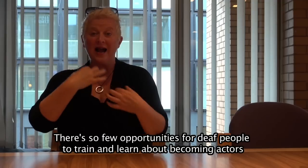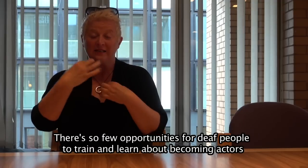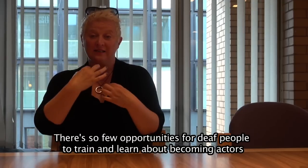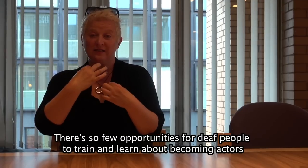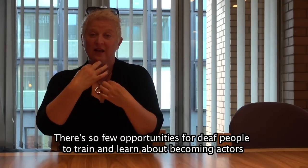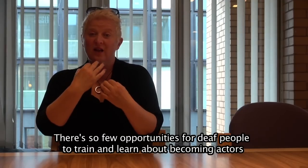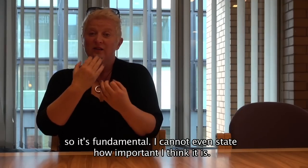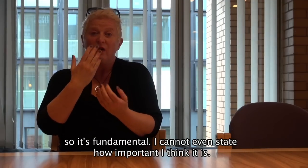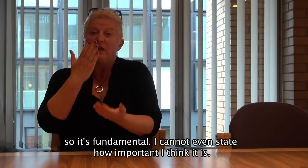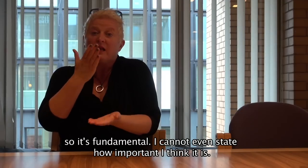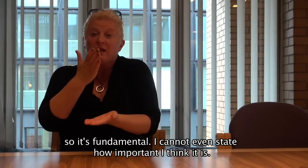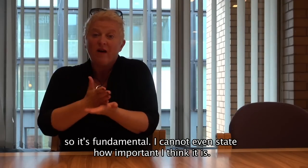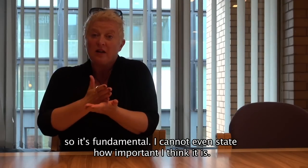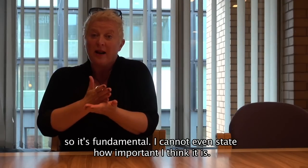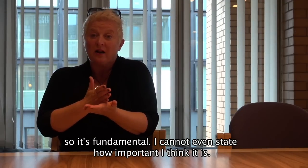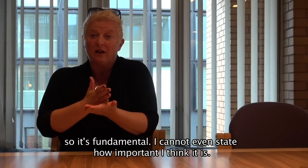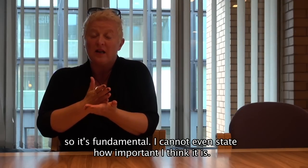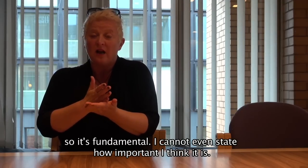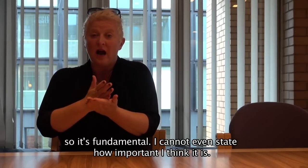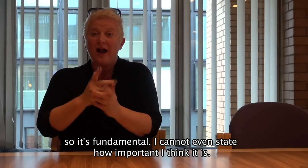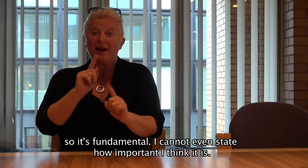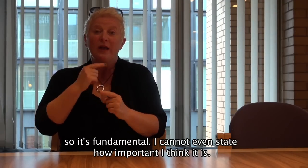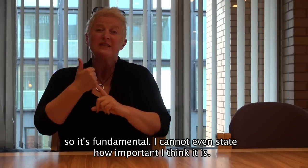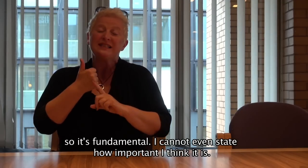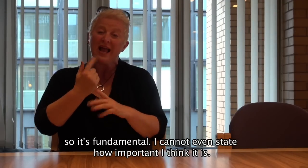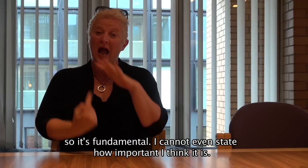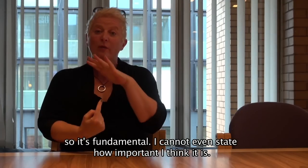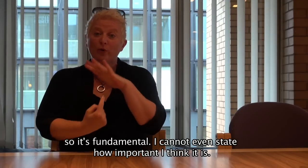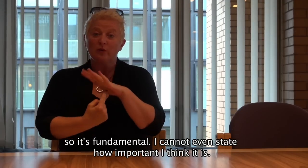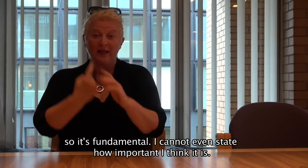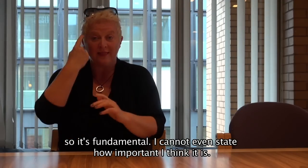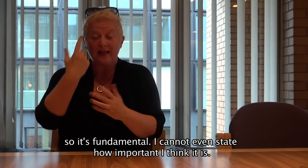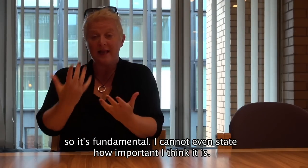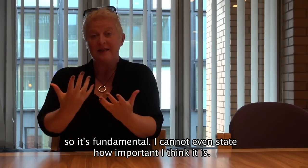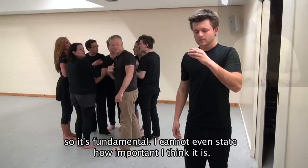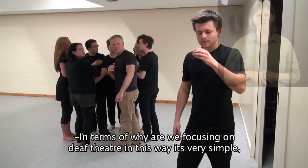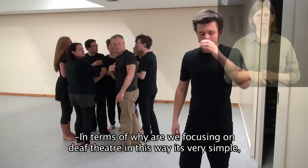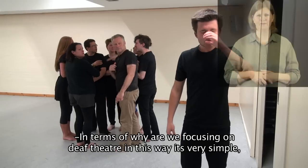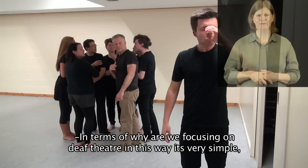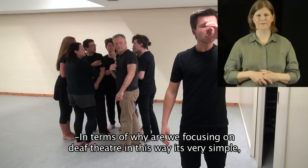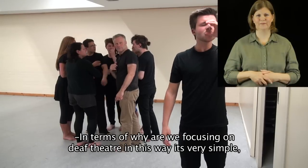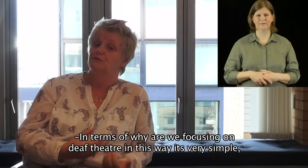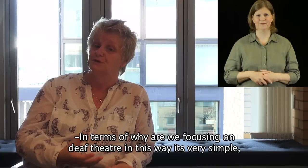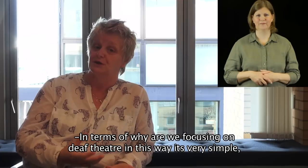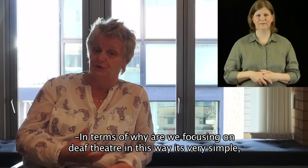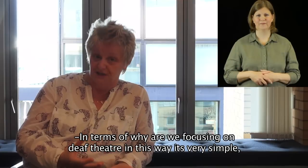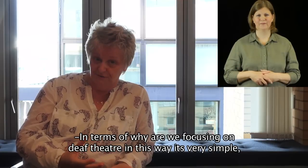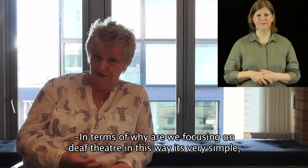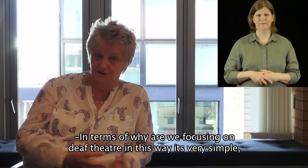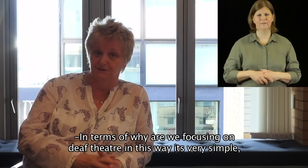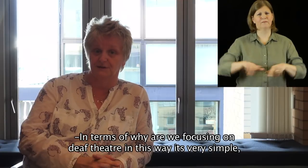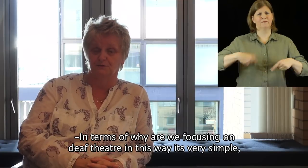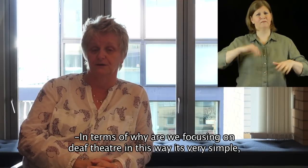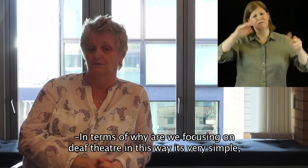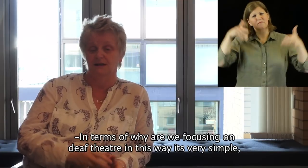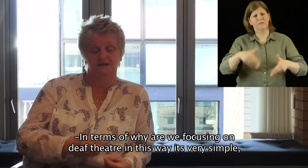becoming actors. So it's fundamental. I cannot even state how important I think it is. In terms of why are we focusing on deaf